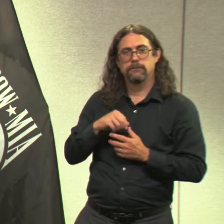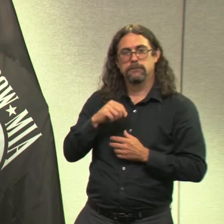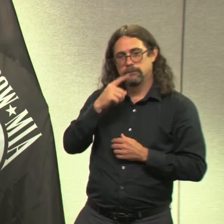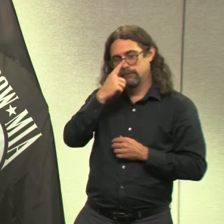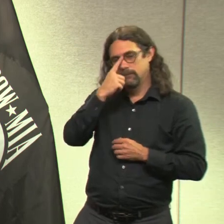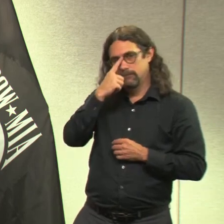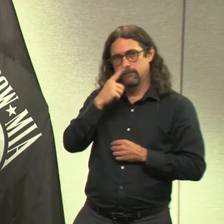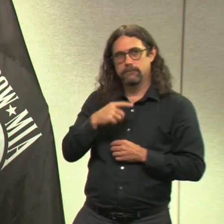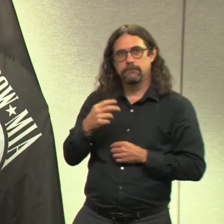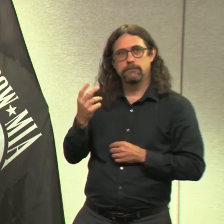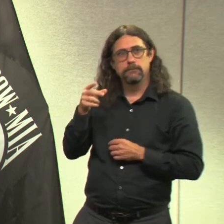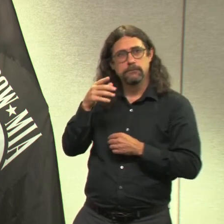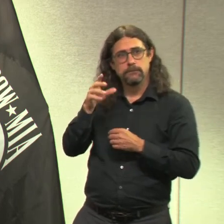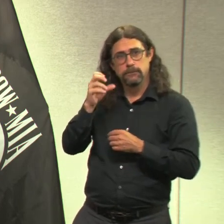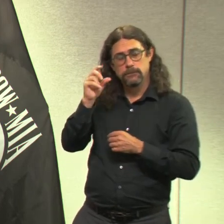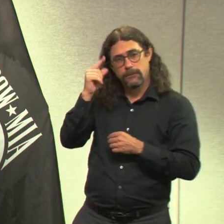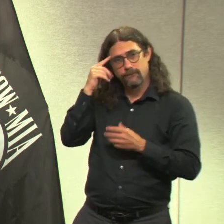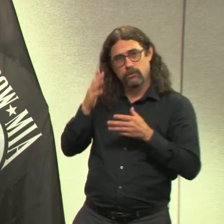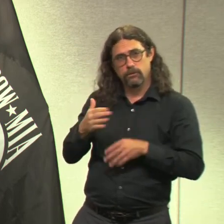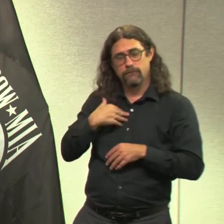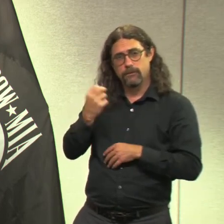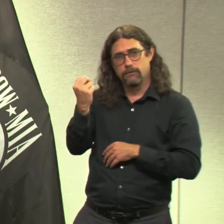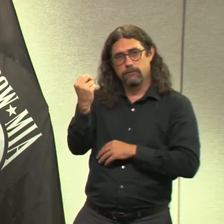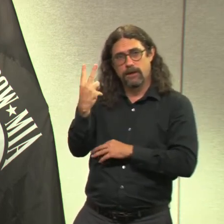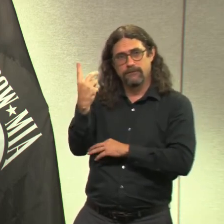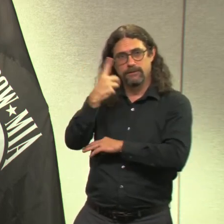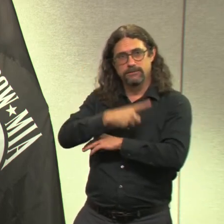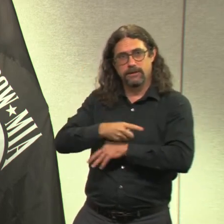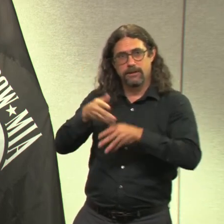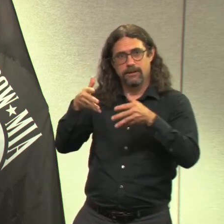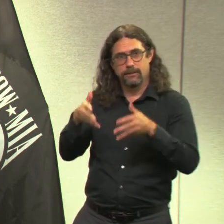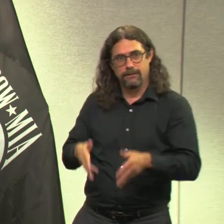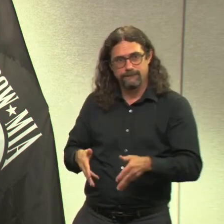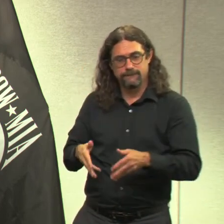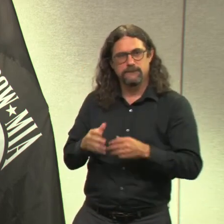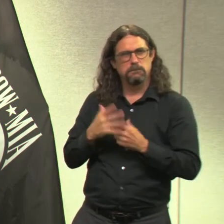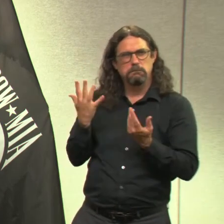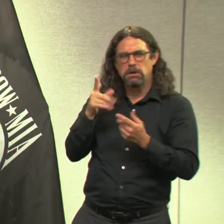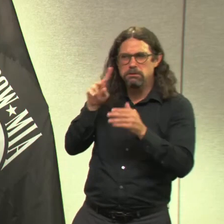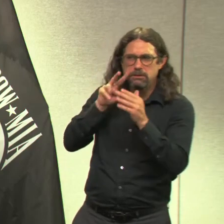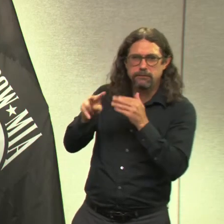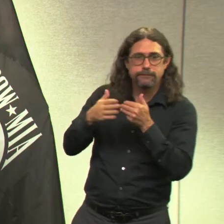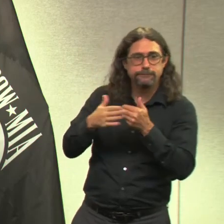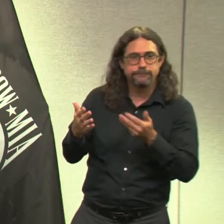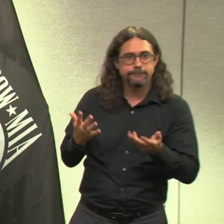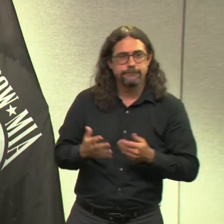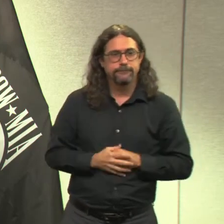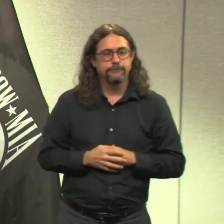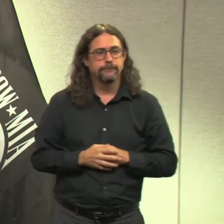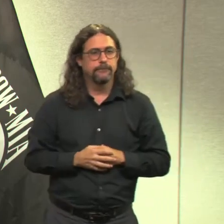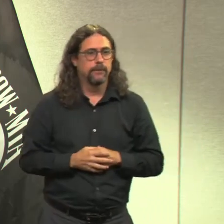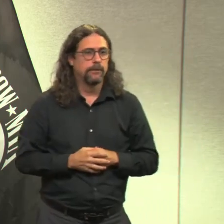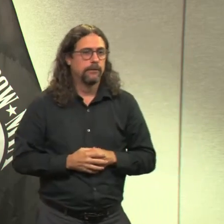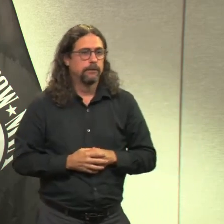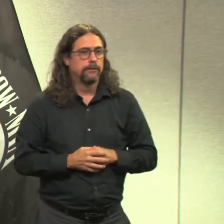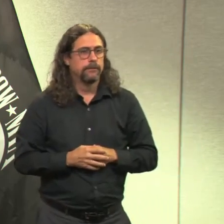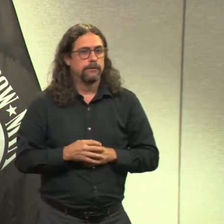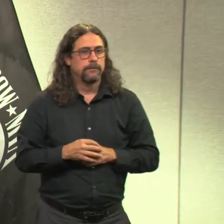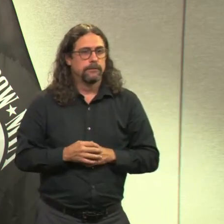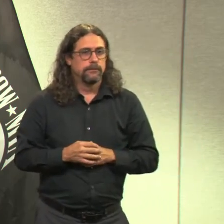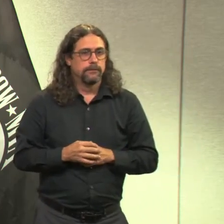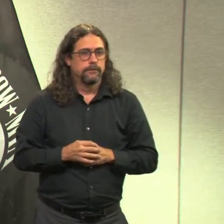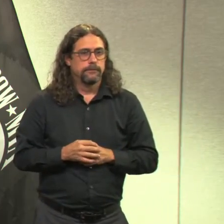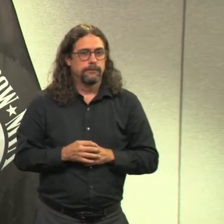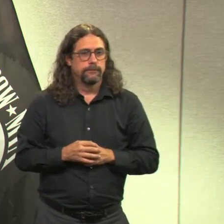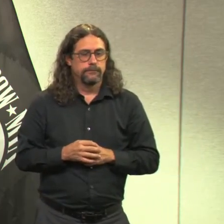do you have about the next 12 days? Well, I think people should keep a very close eye on him after everything he's done. And I